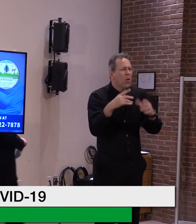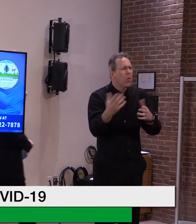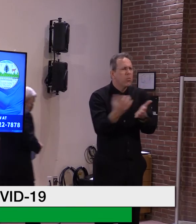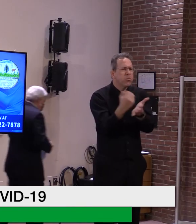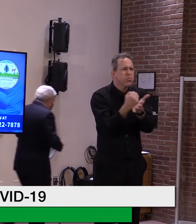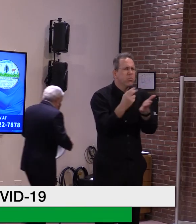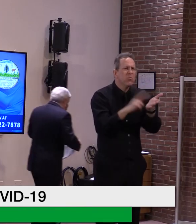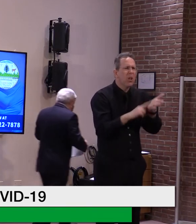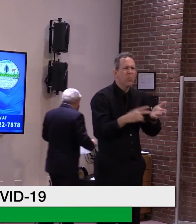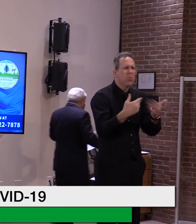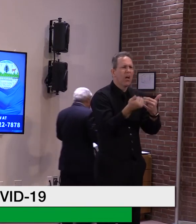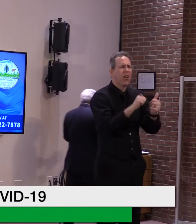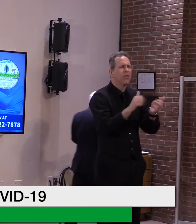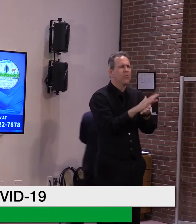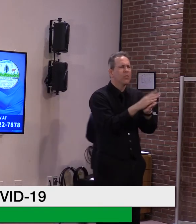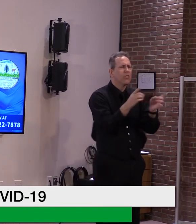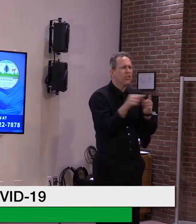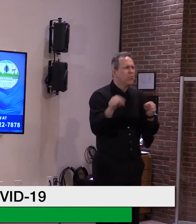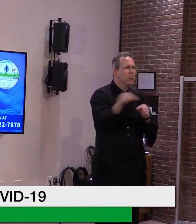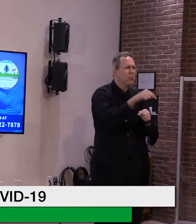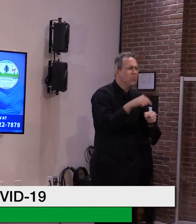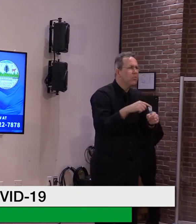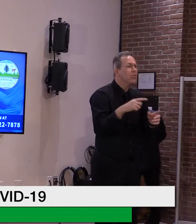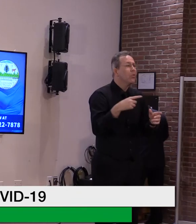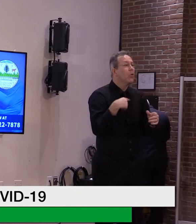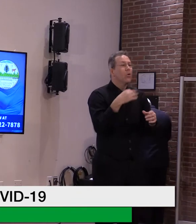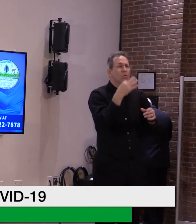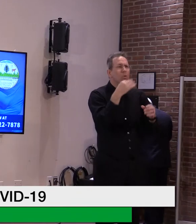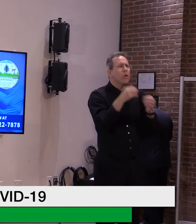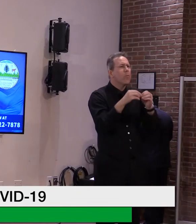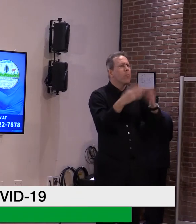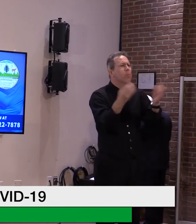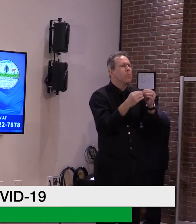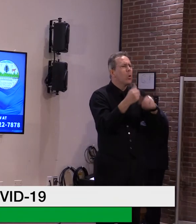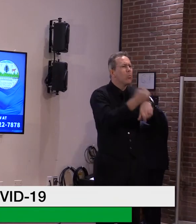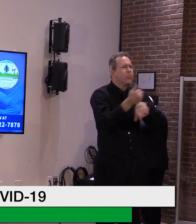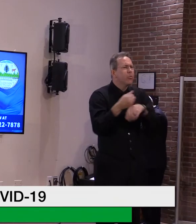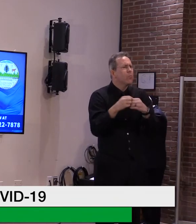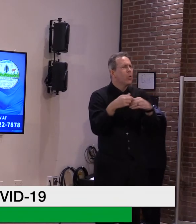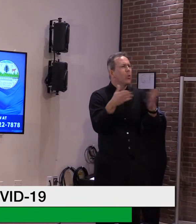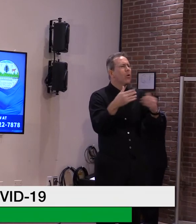number of clinics that are being offered to really attempt to ensure there's good access for everyone.